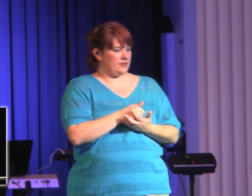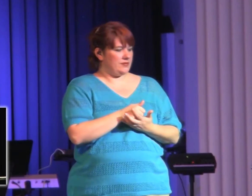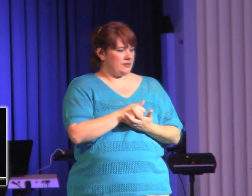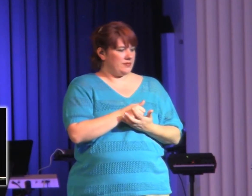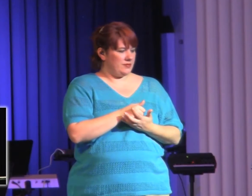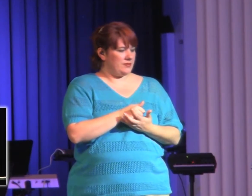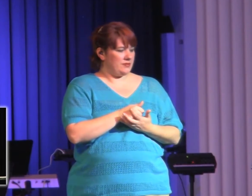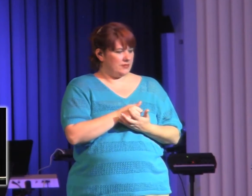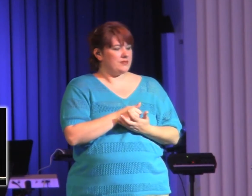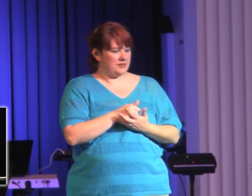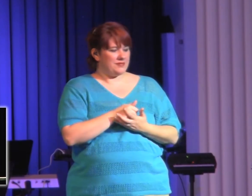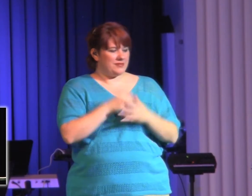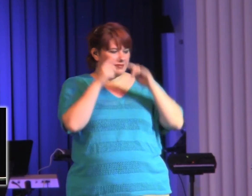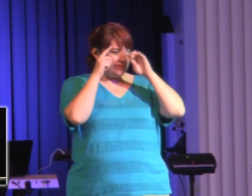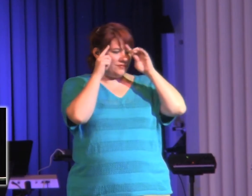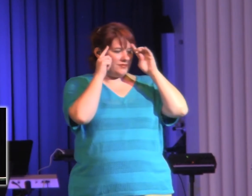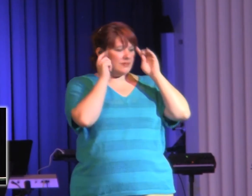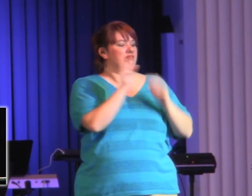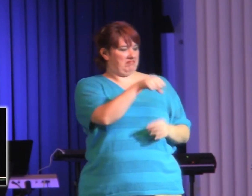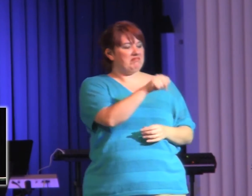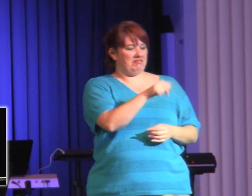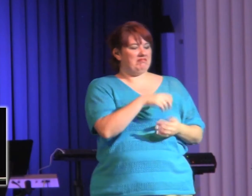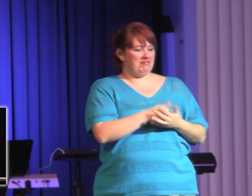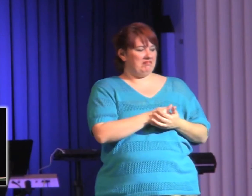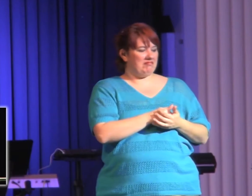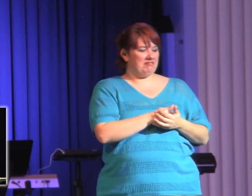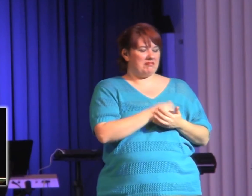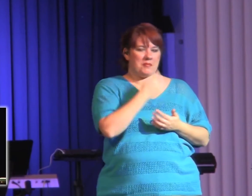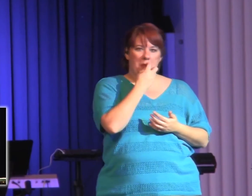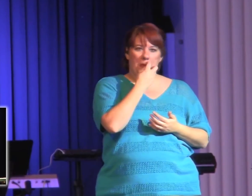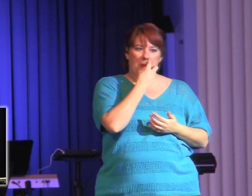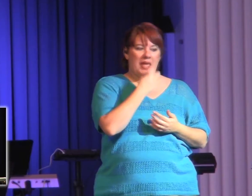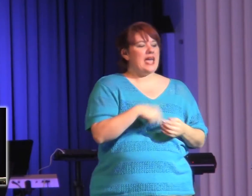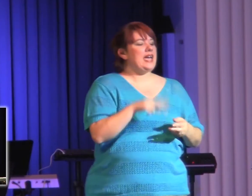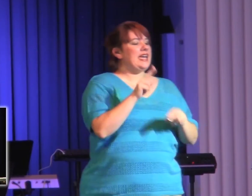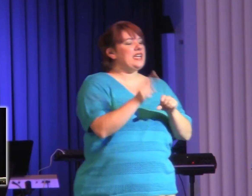flesh to shut up. All the time.